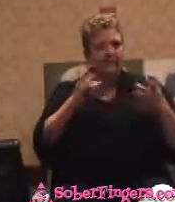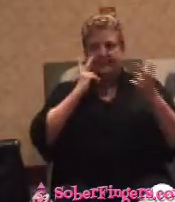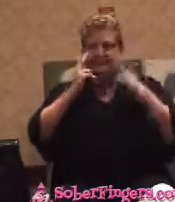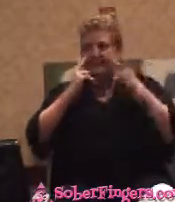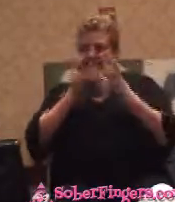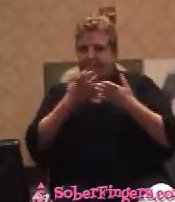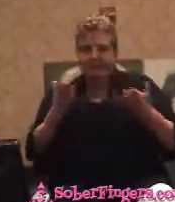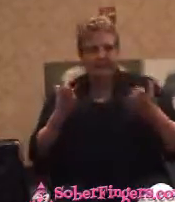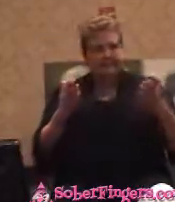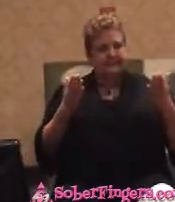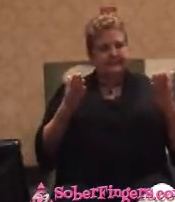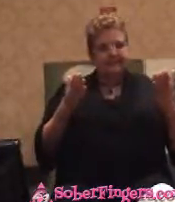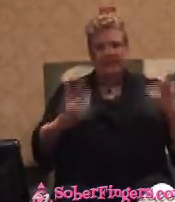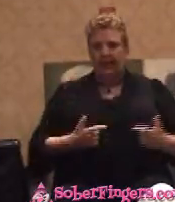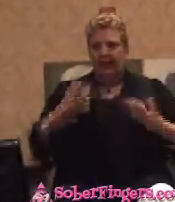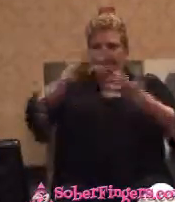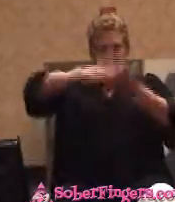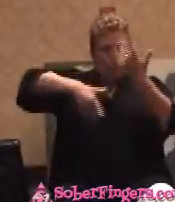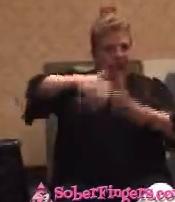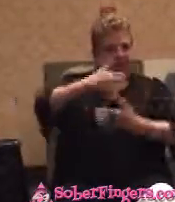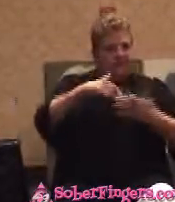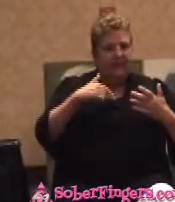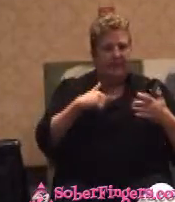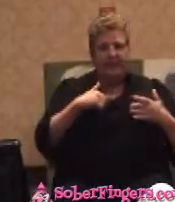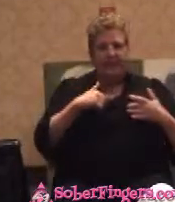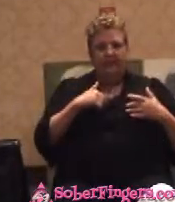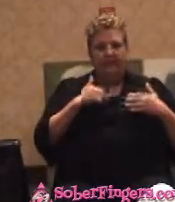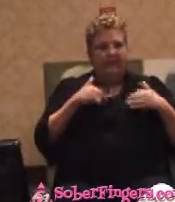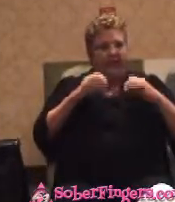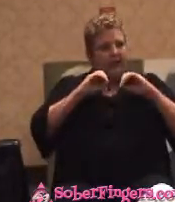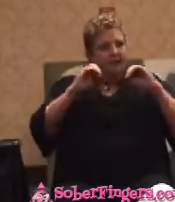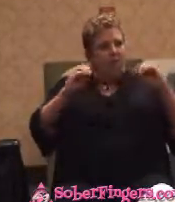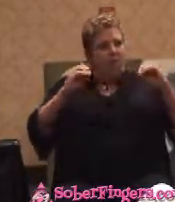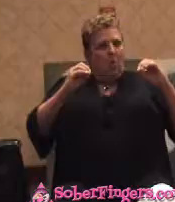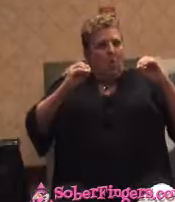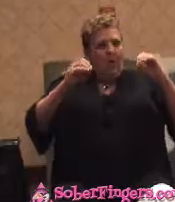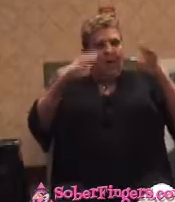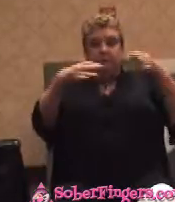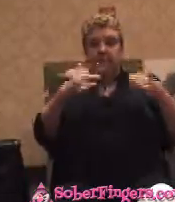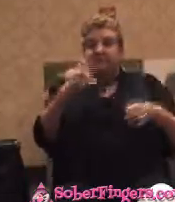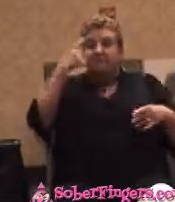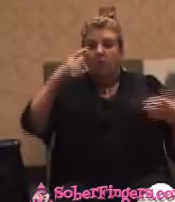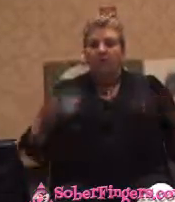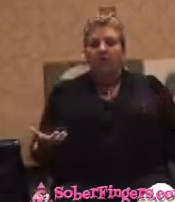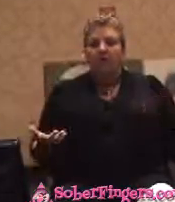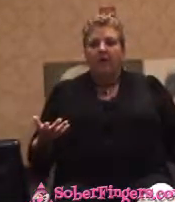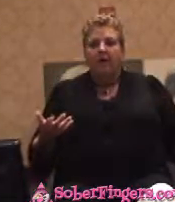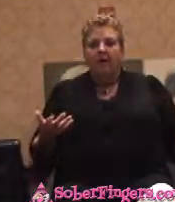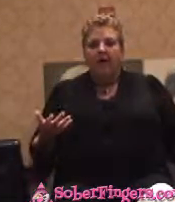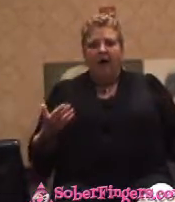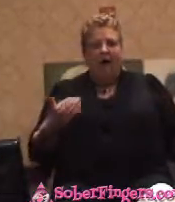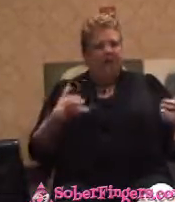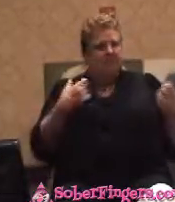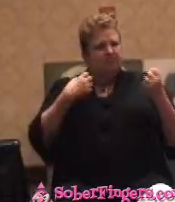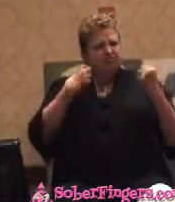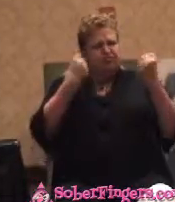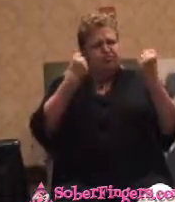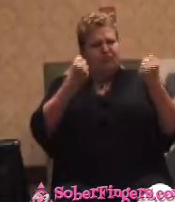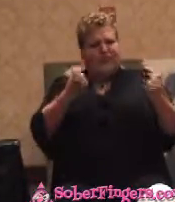that I had no explanation for. I had strength that I didn't know I had. My